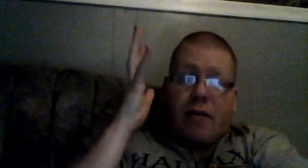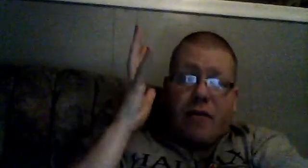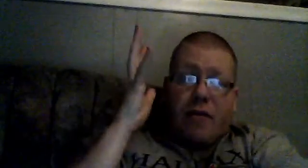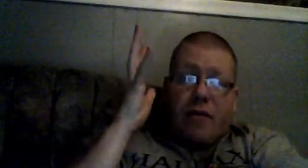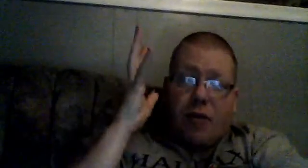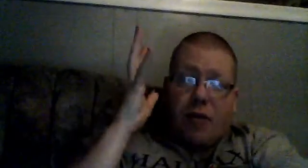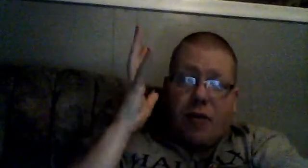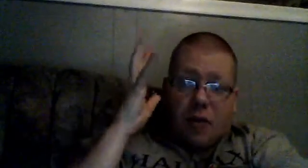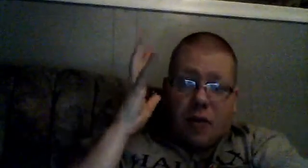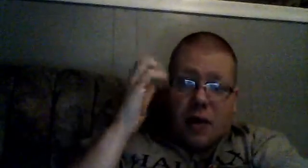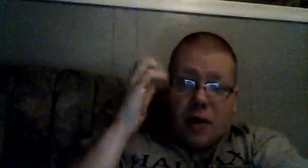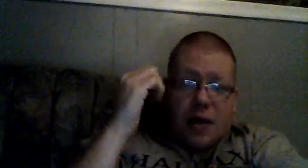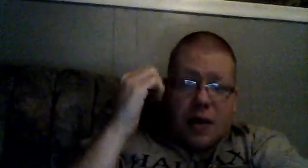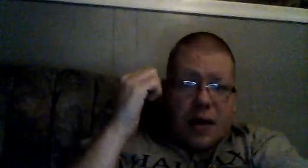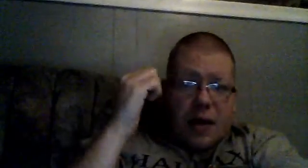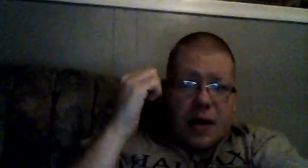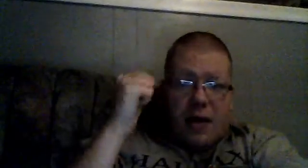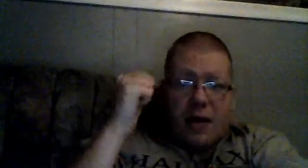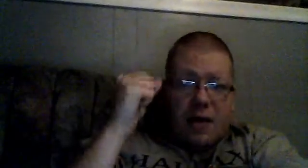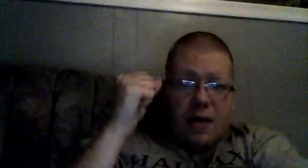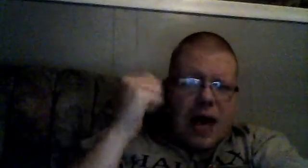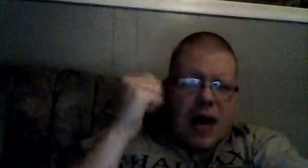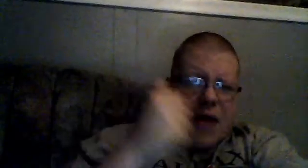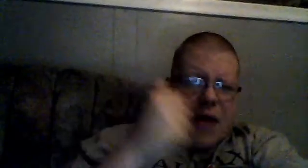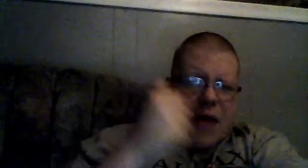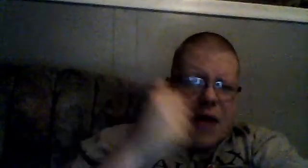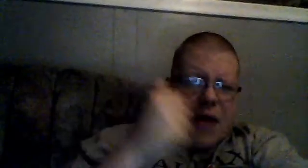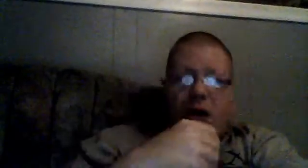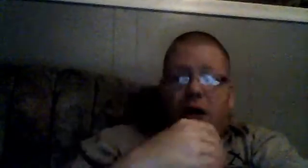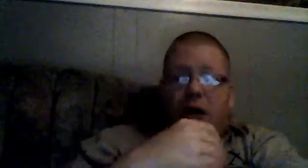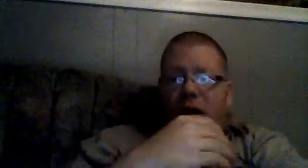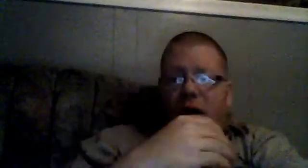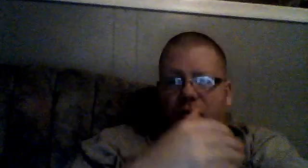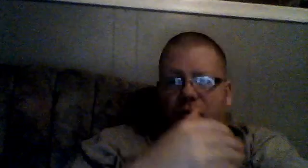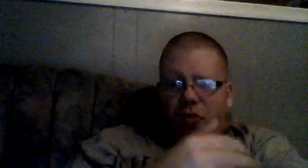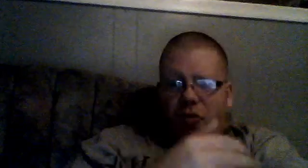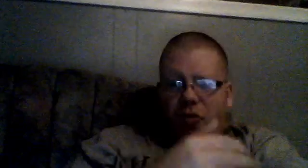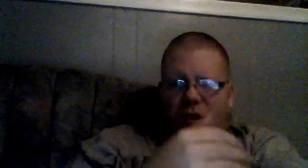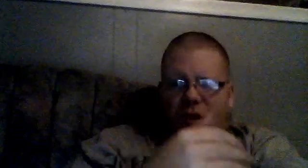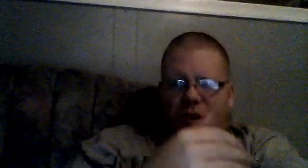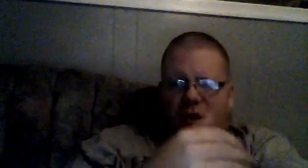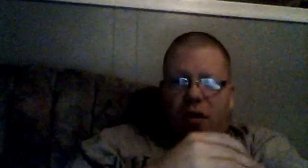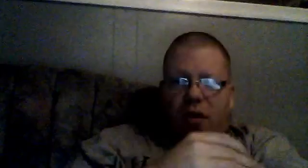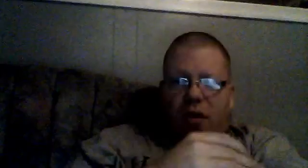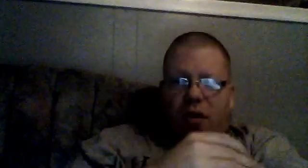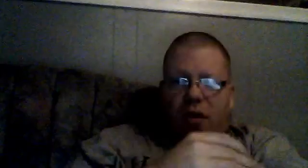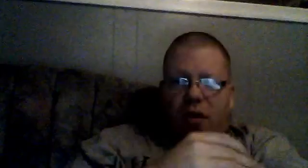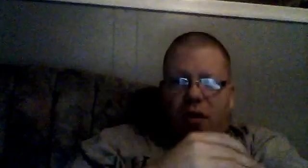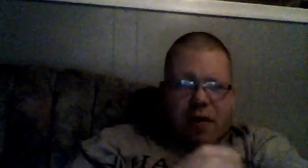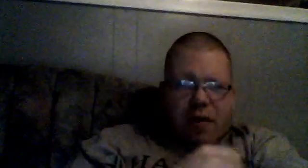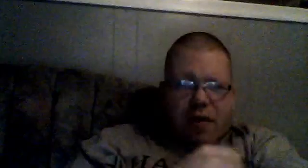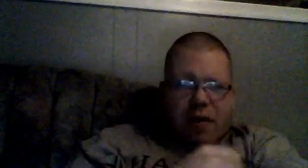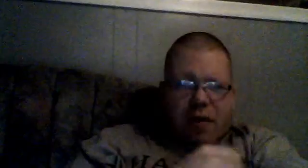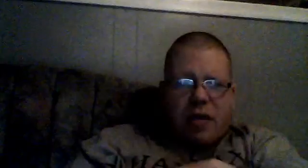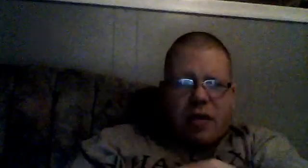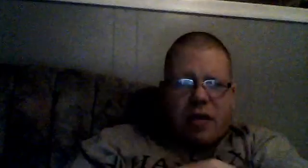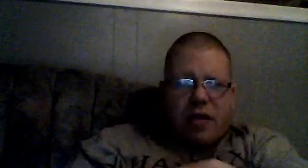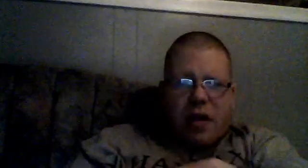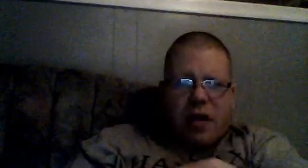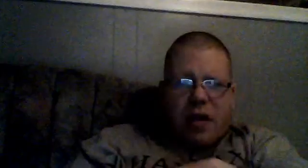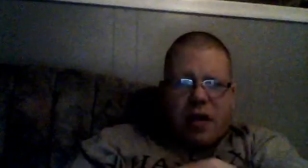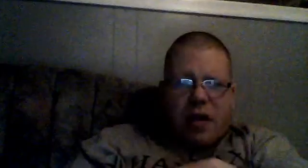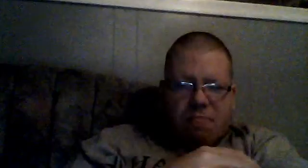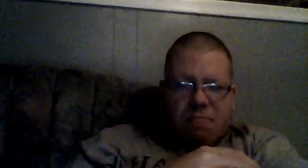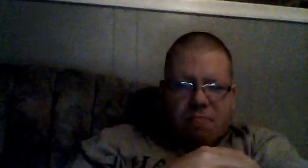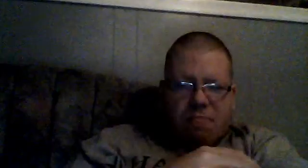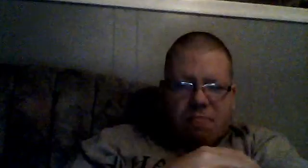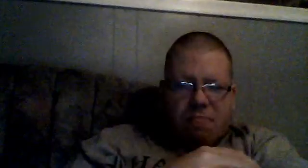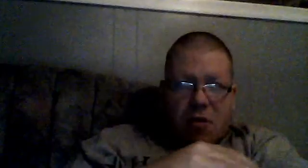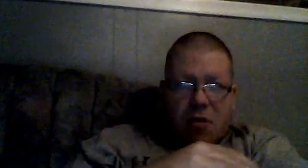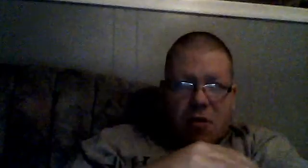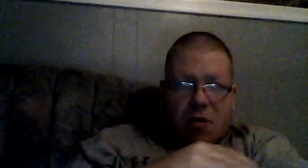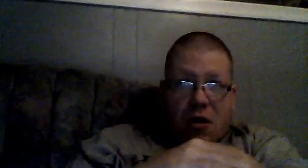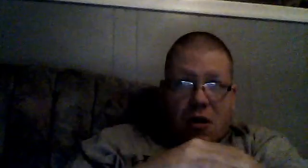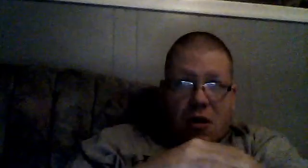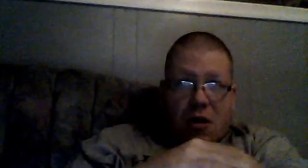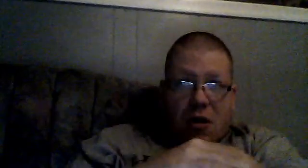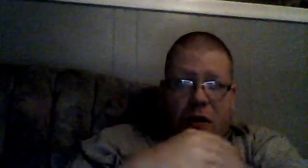of the world, like, Africa, Australia, the Pacific, the, the, South